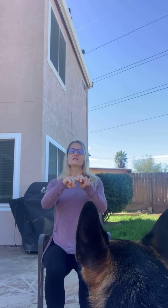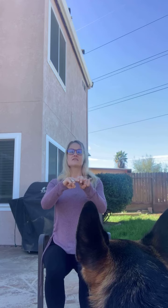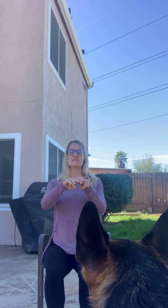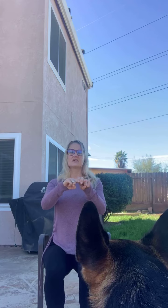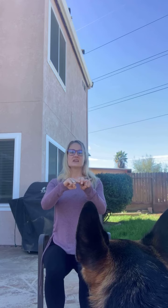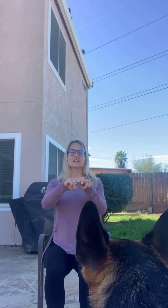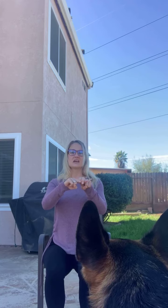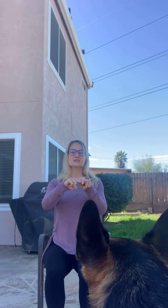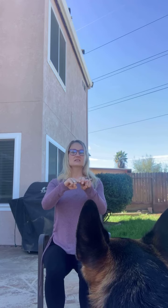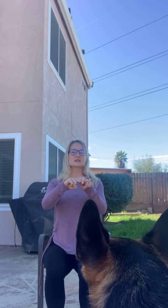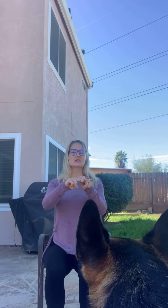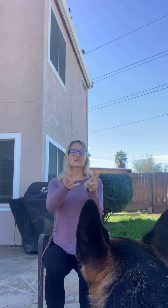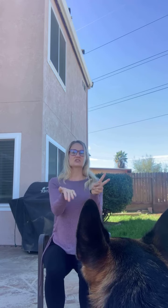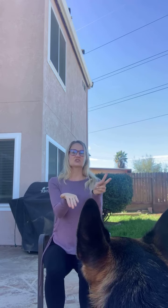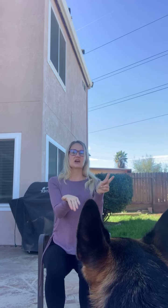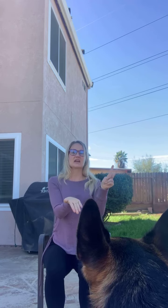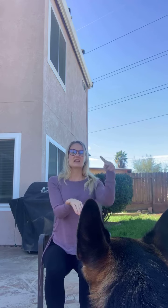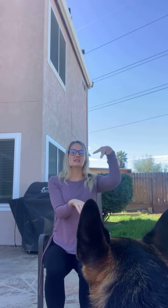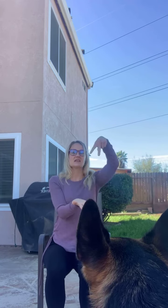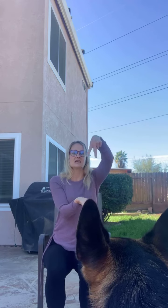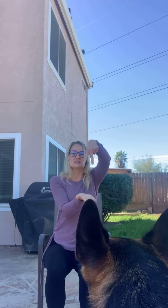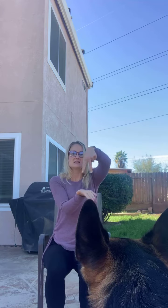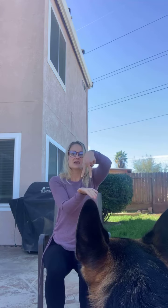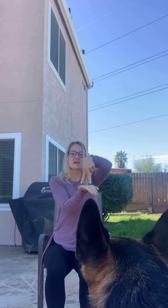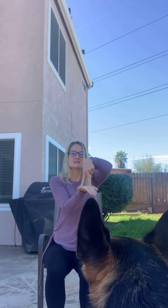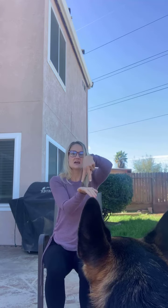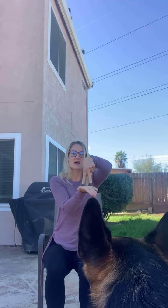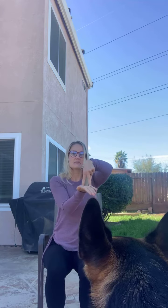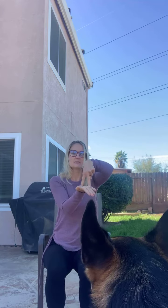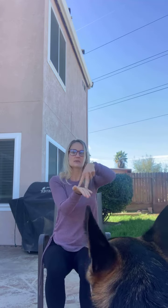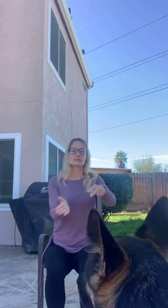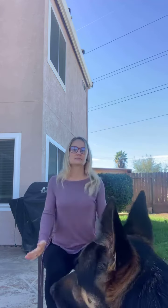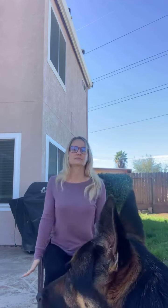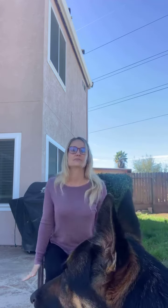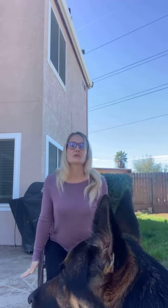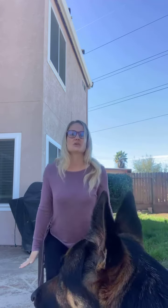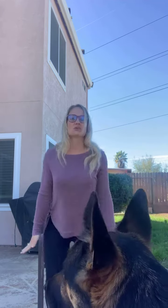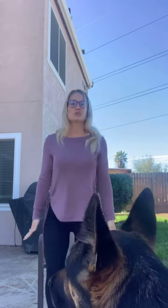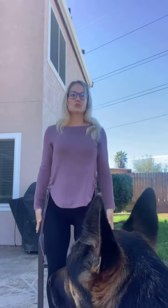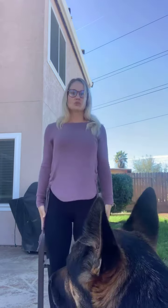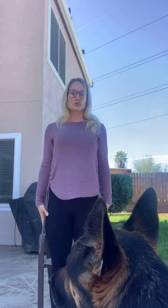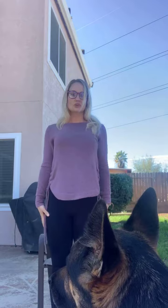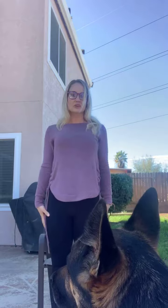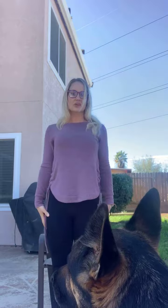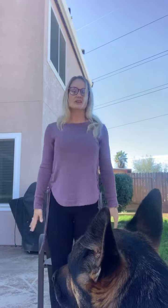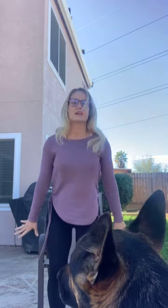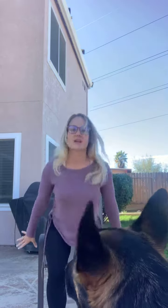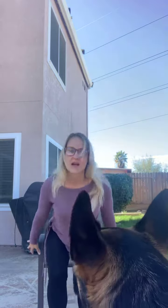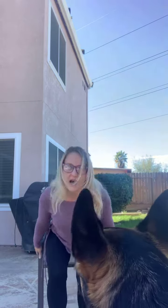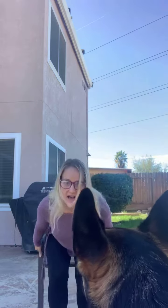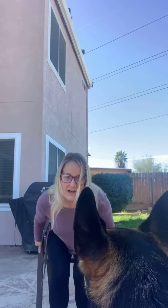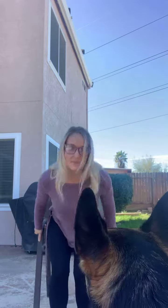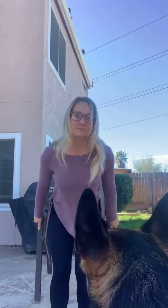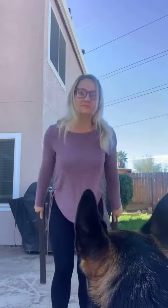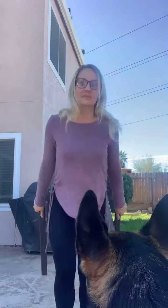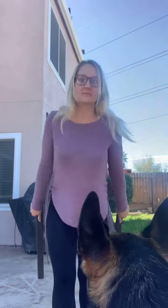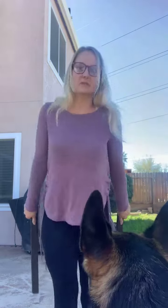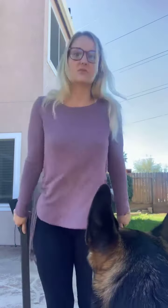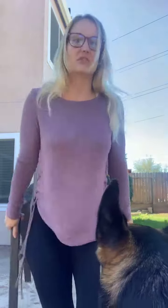Very nice. Let's try again. Stand up. Good! I'm gonna move a little